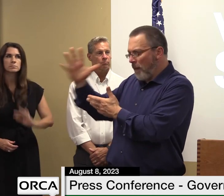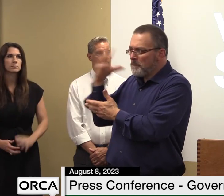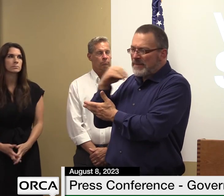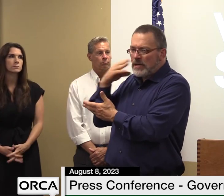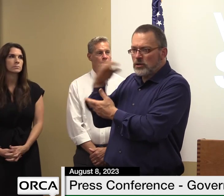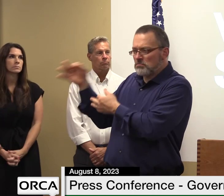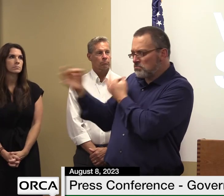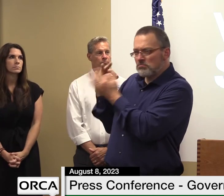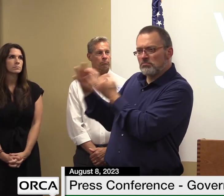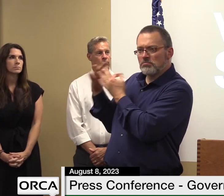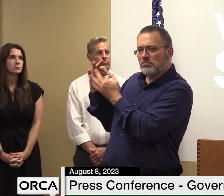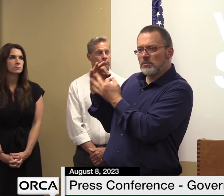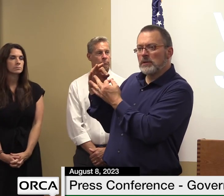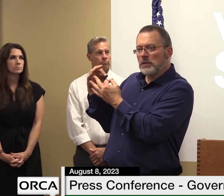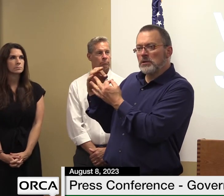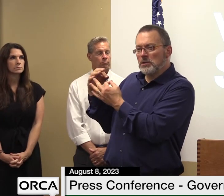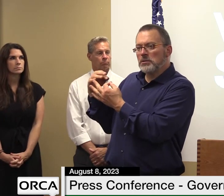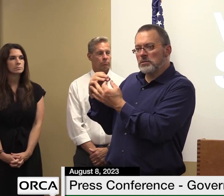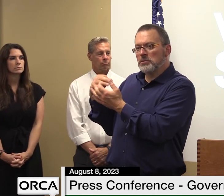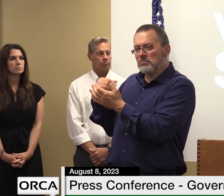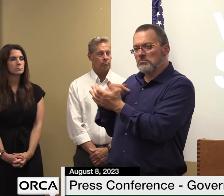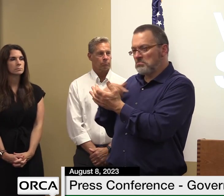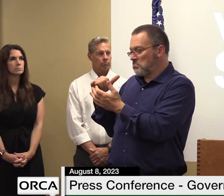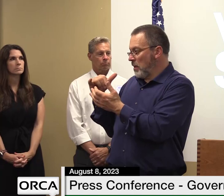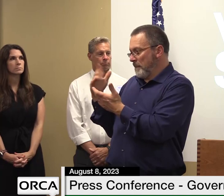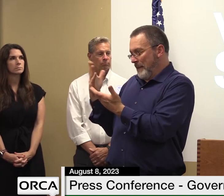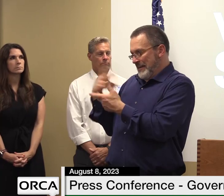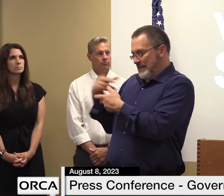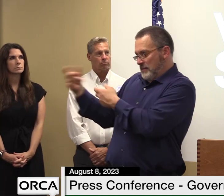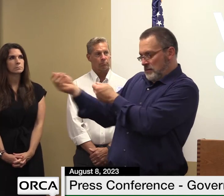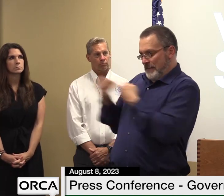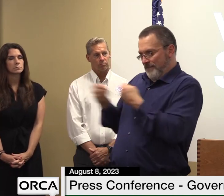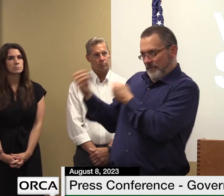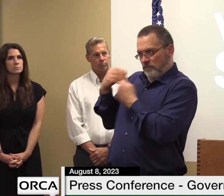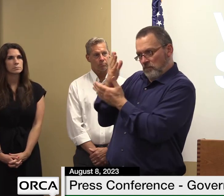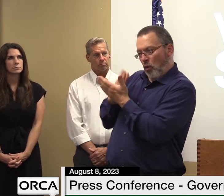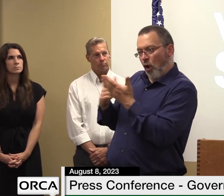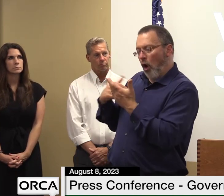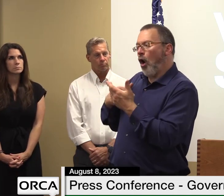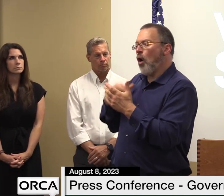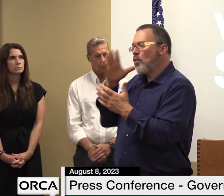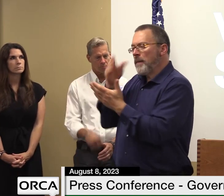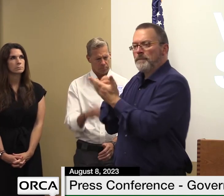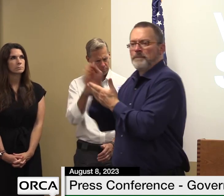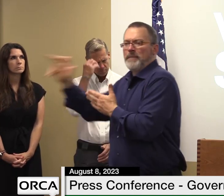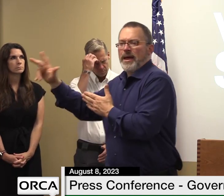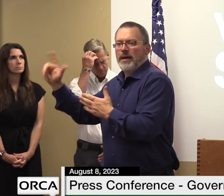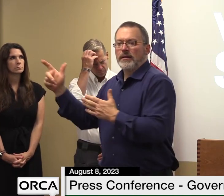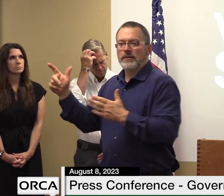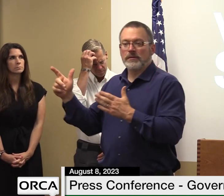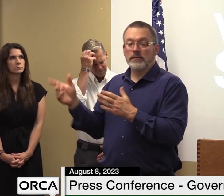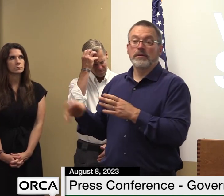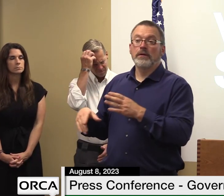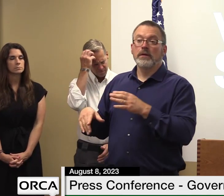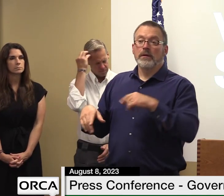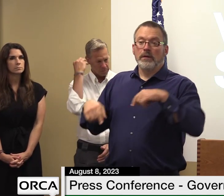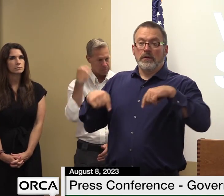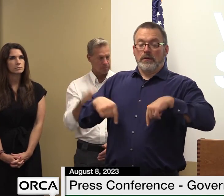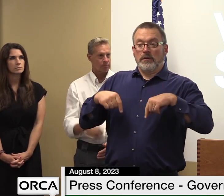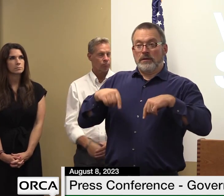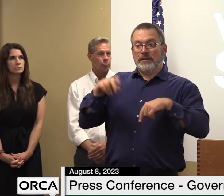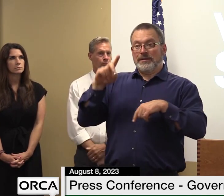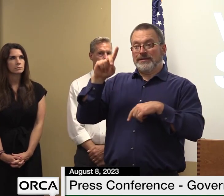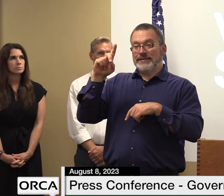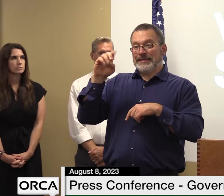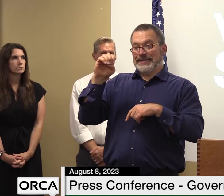so it's it's thinking like that we've also worked with dec we've worked with the rivers engineers ever they did